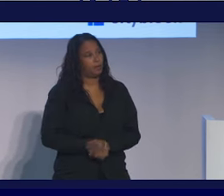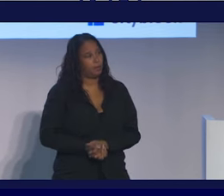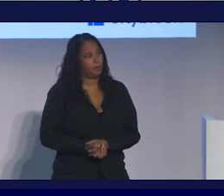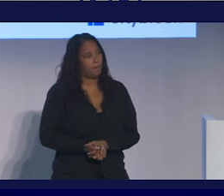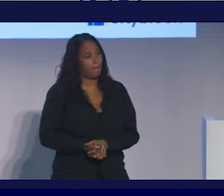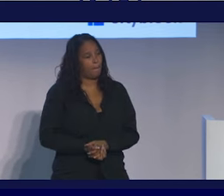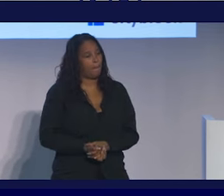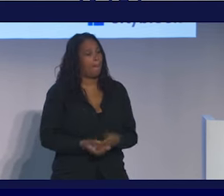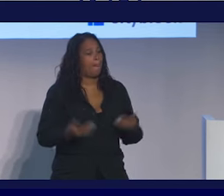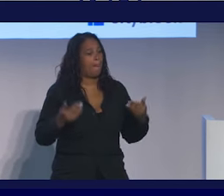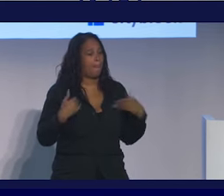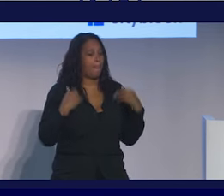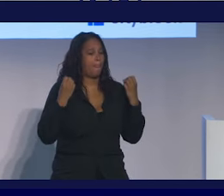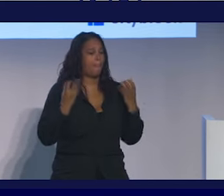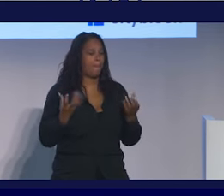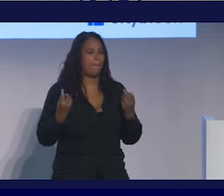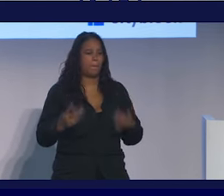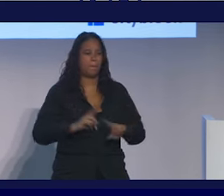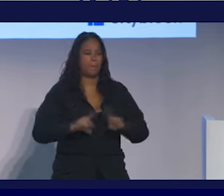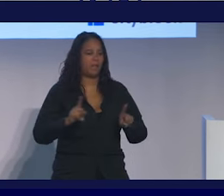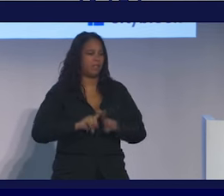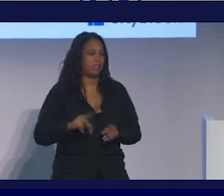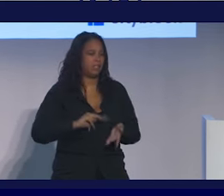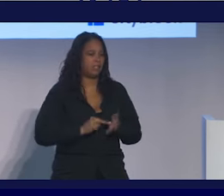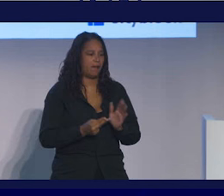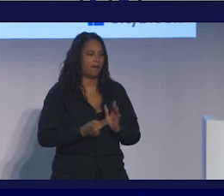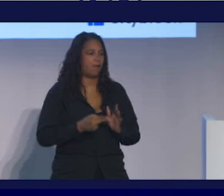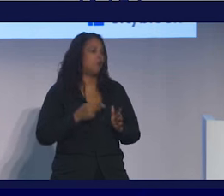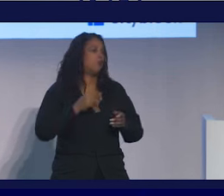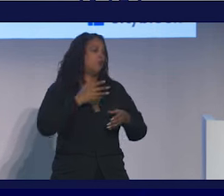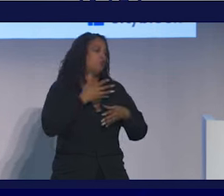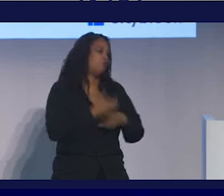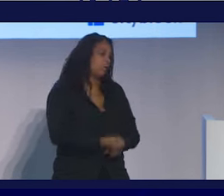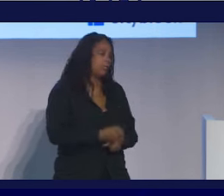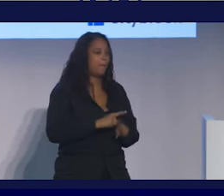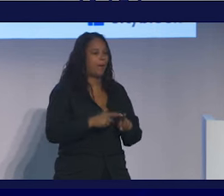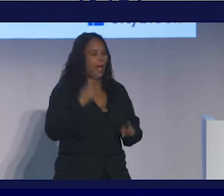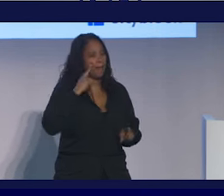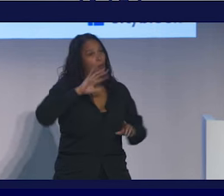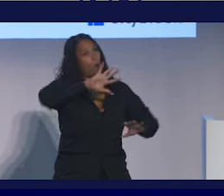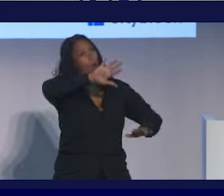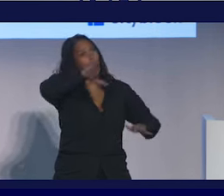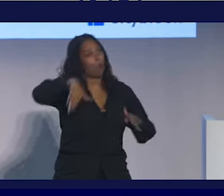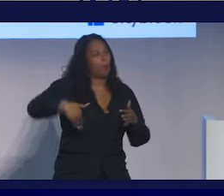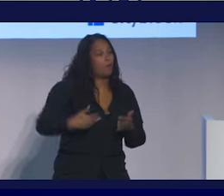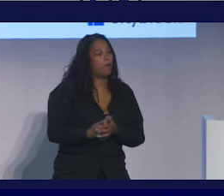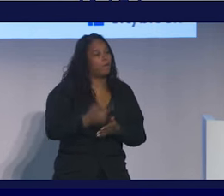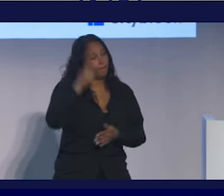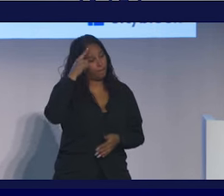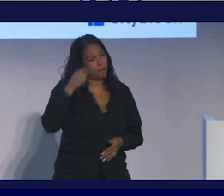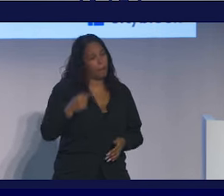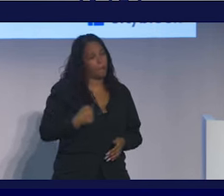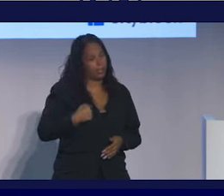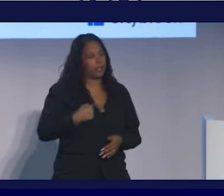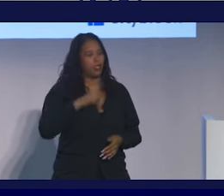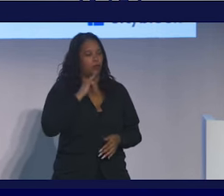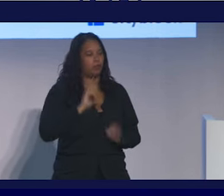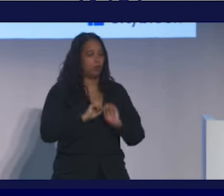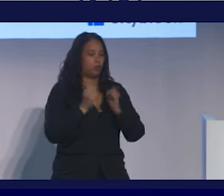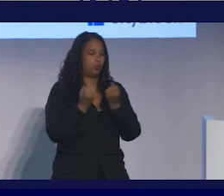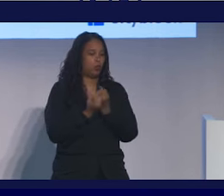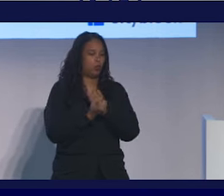There's lots of definitions about trust but overwhelmingly, I think, the sort of definition that resonates for me is this is a social bond